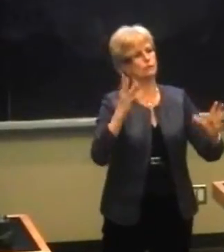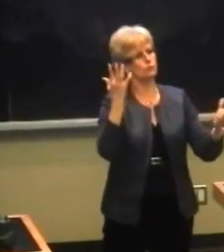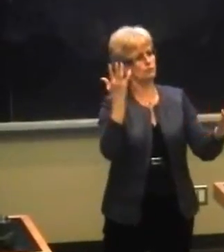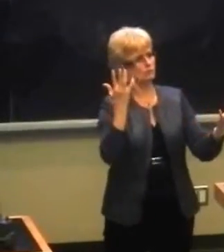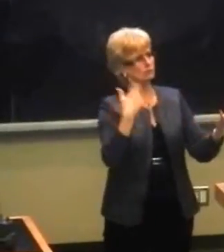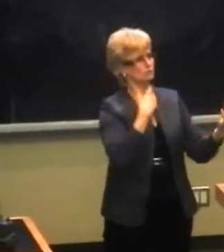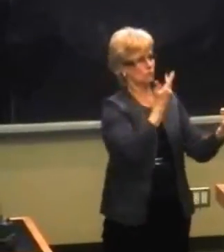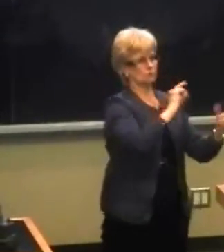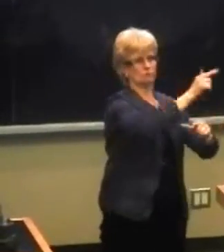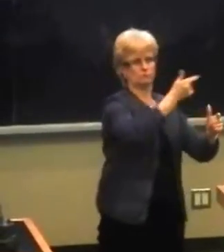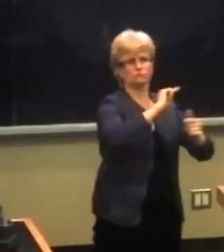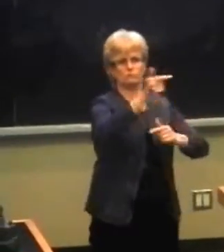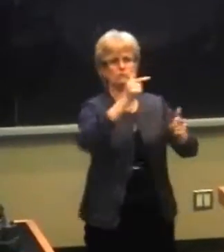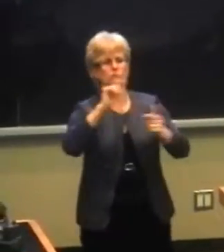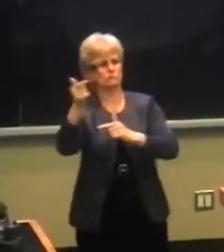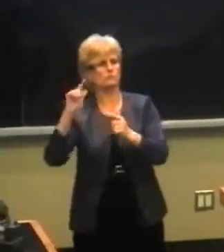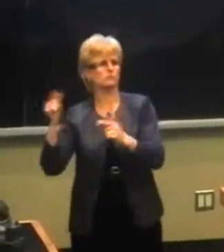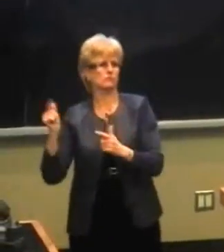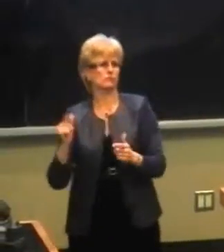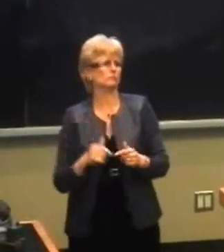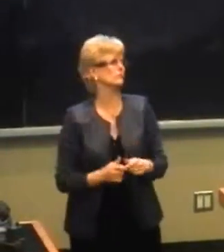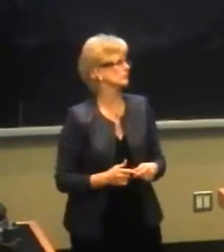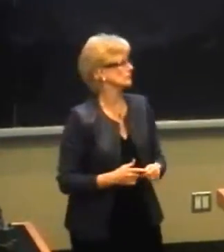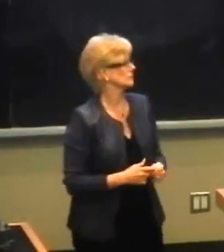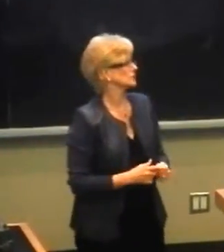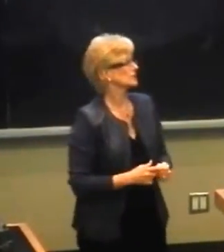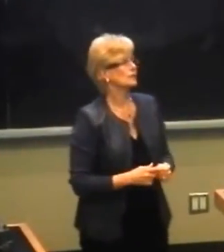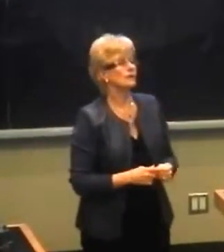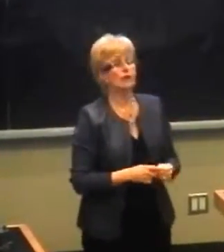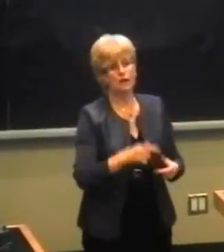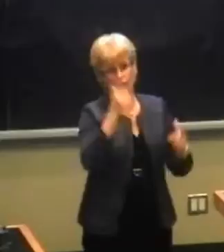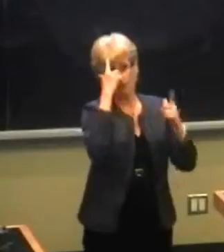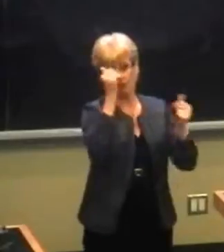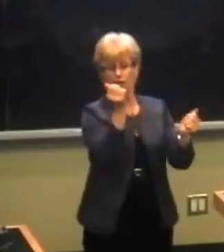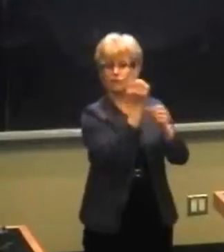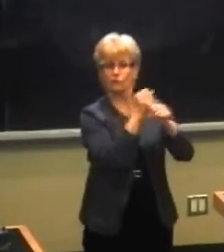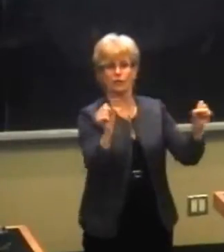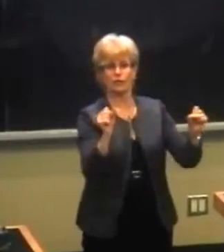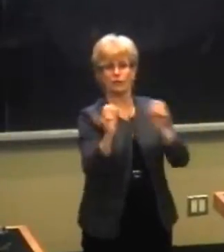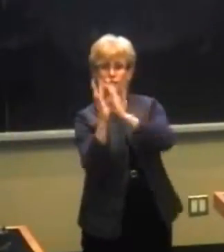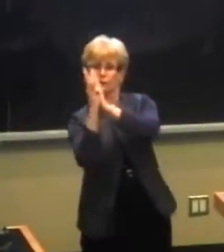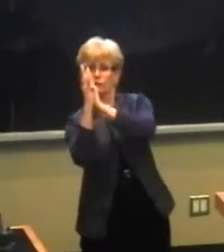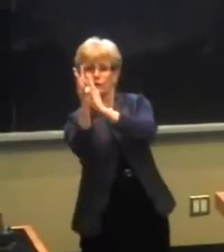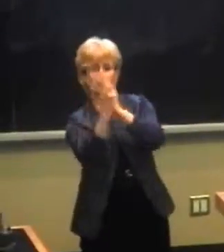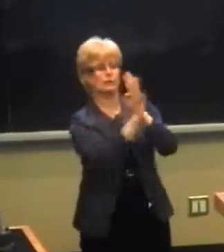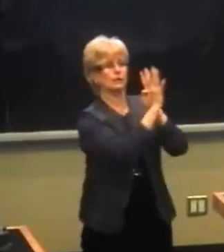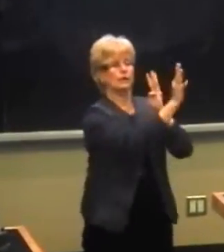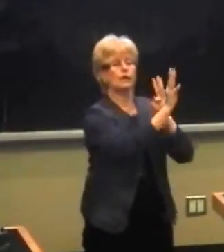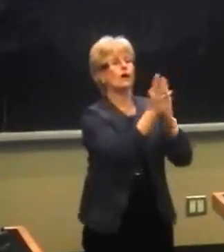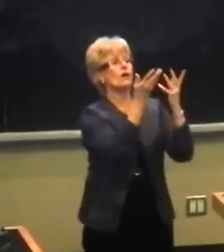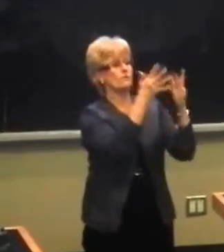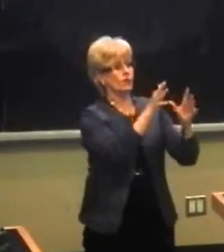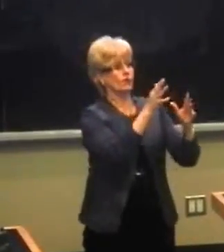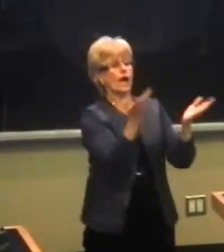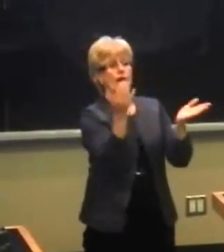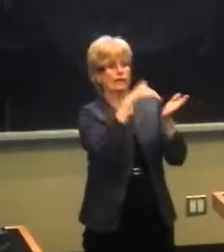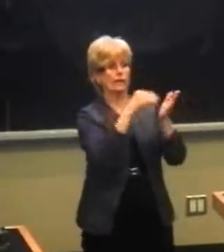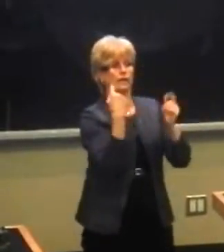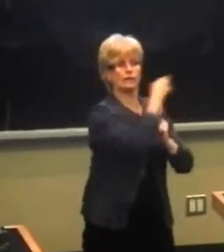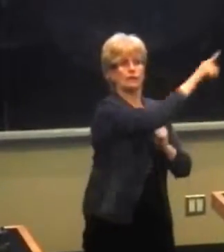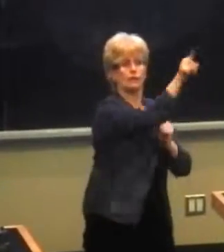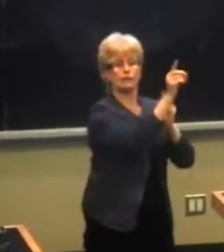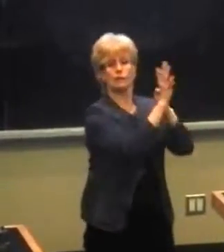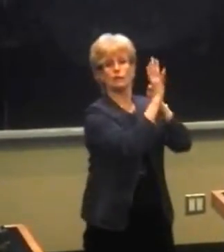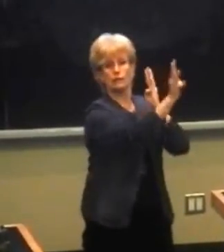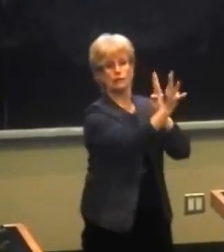do want to get as many points of view as possible aired. Please feel free, though, to line up at the microphone again if you want a second chance or if you